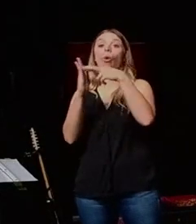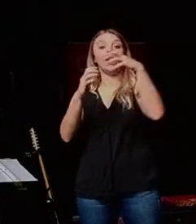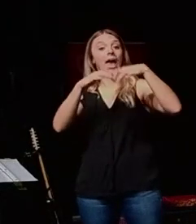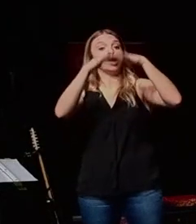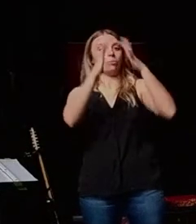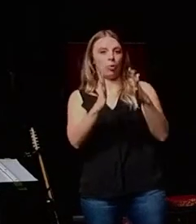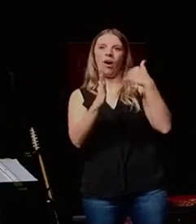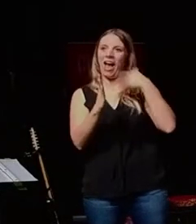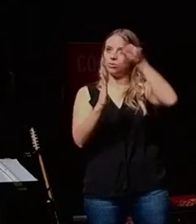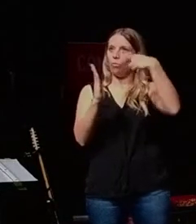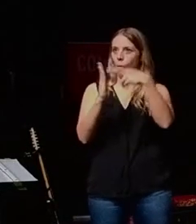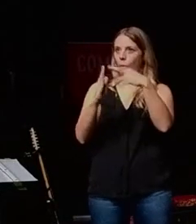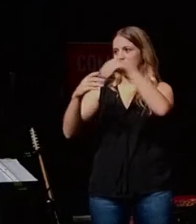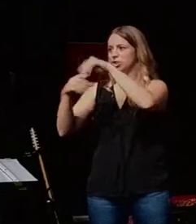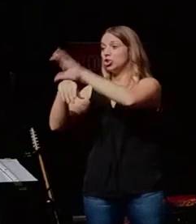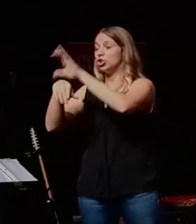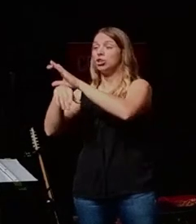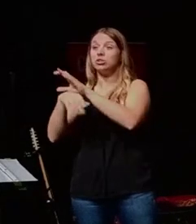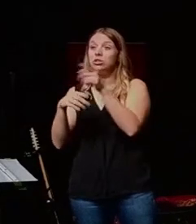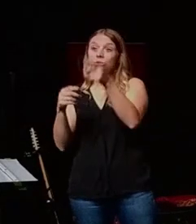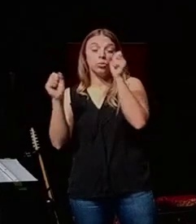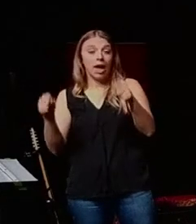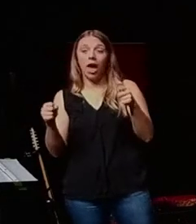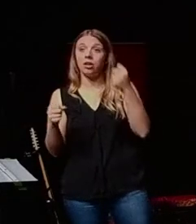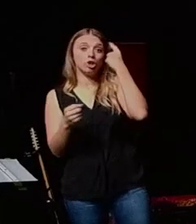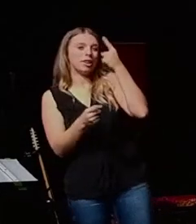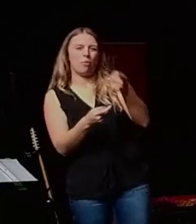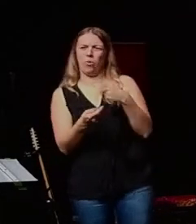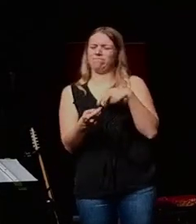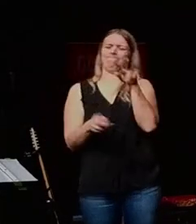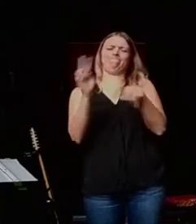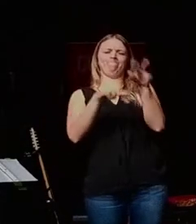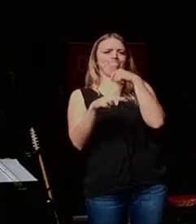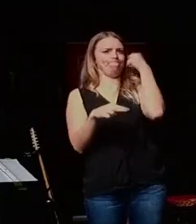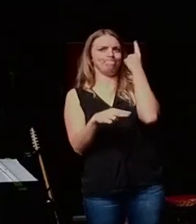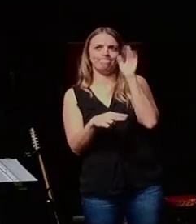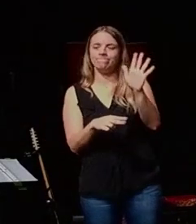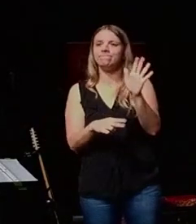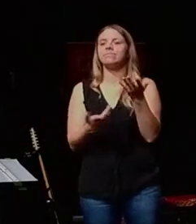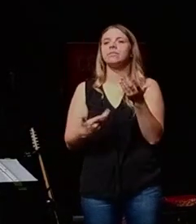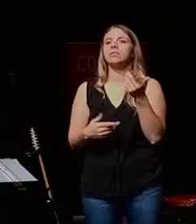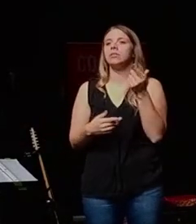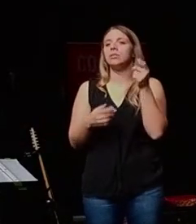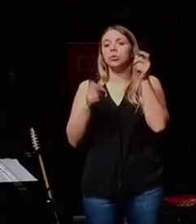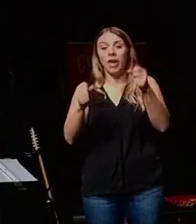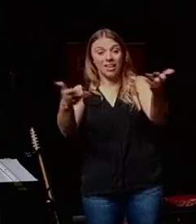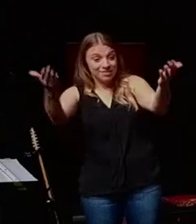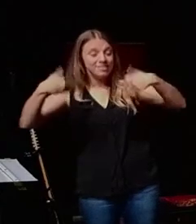entrepreneur can be understood or misunderstood, embraced as an essential part of a community, or marginalized.